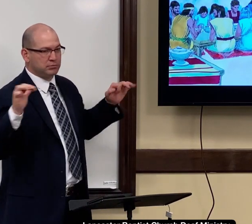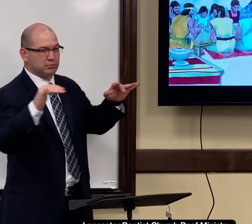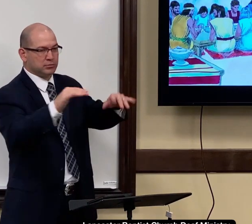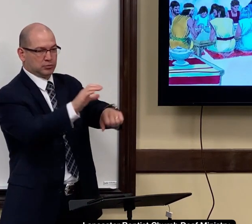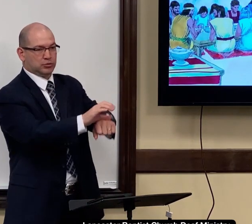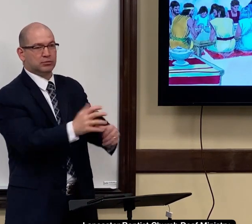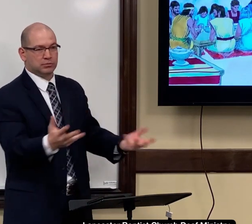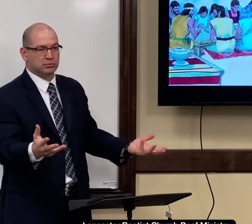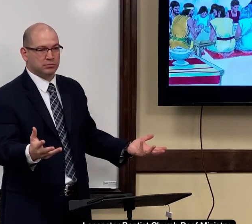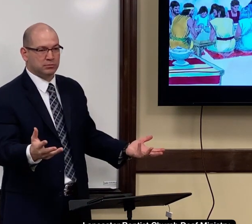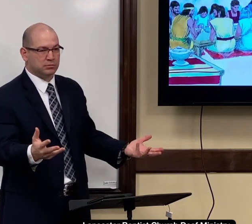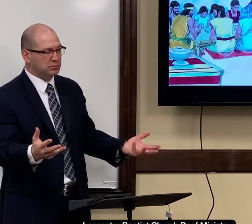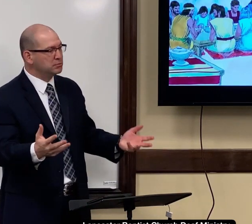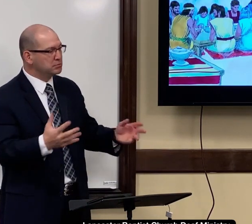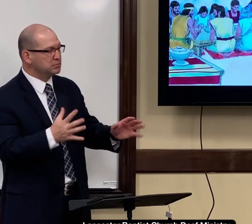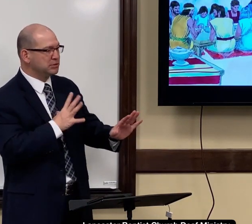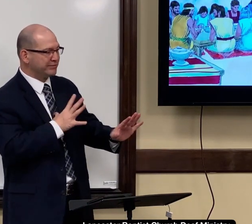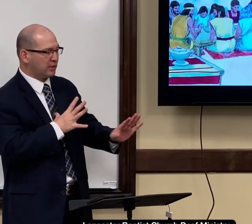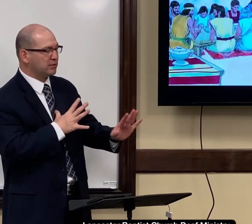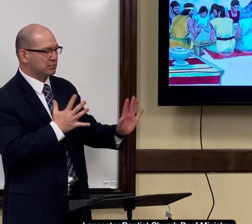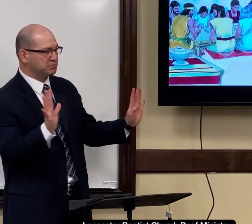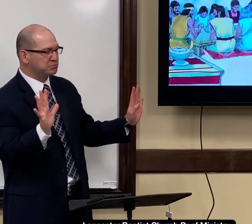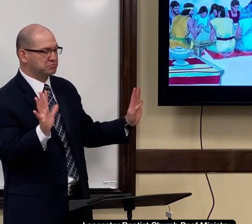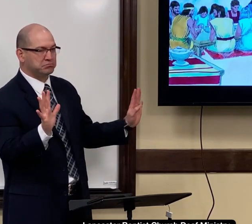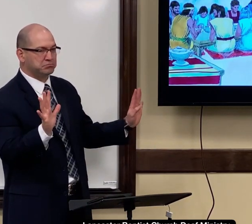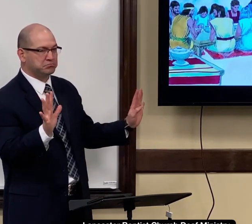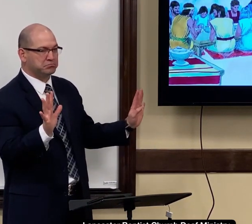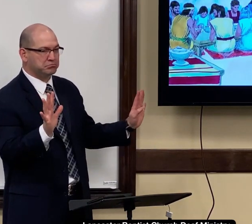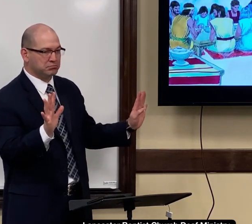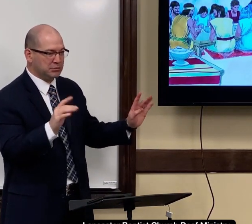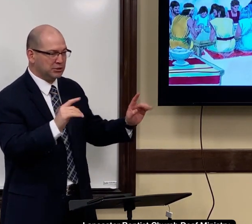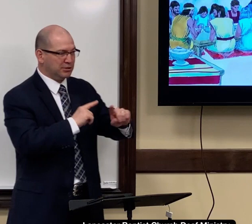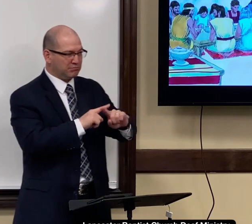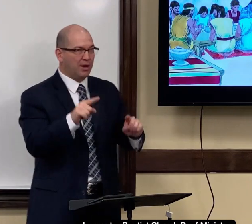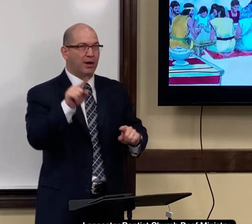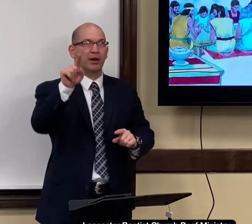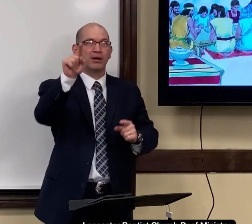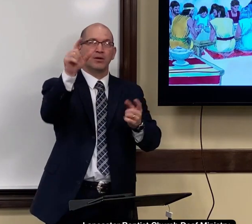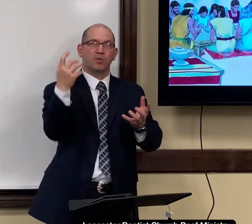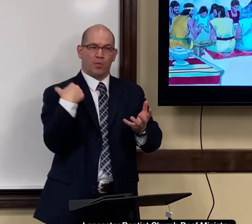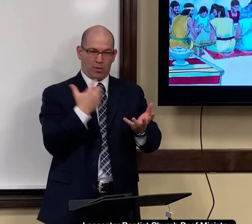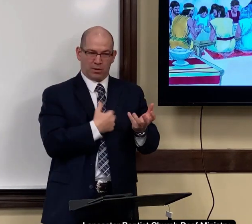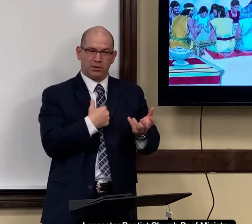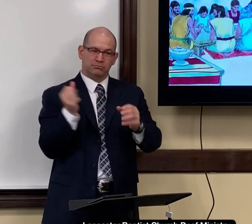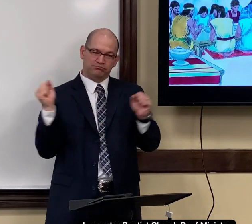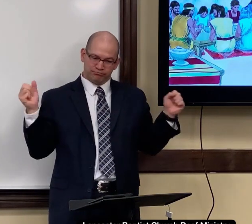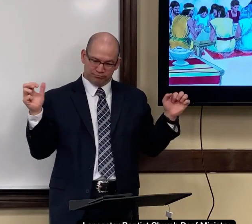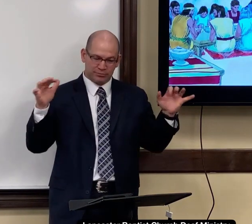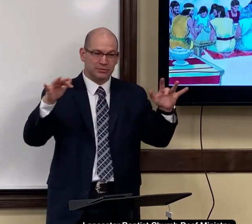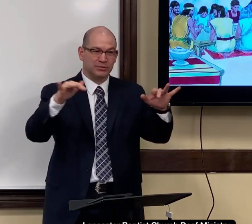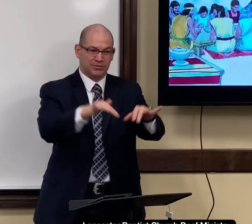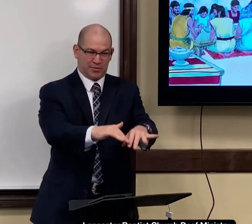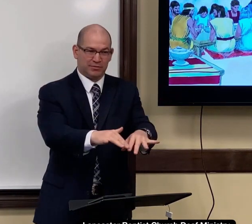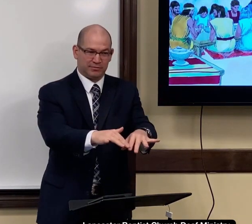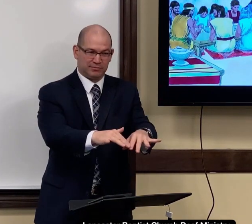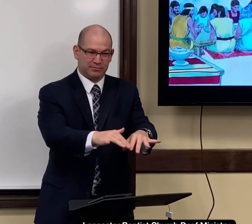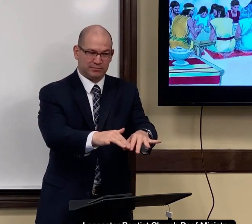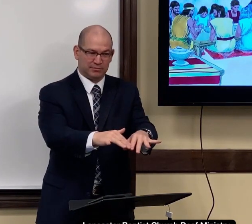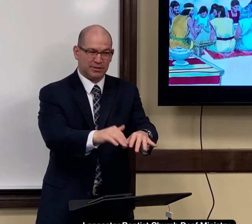But some people refuse to go to church. You know, that's, that's their decision. But God wants us to gather together.